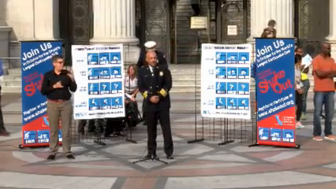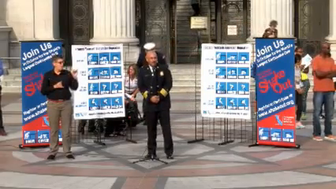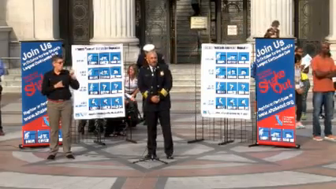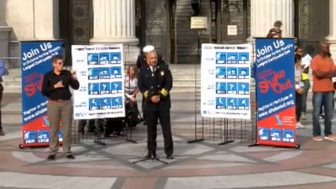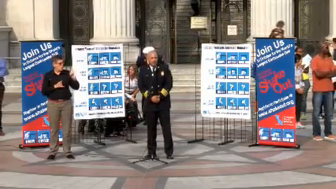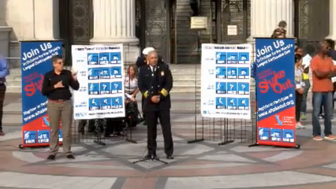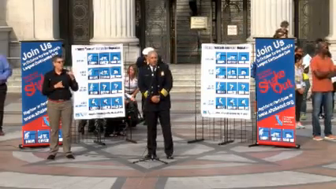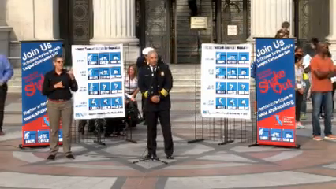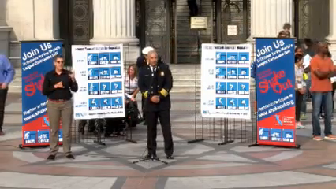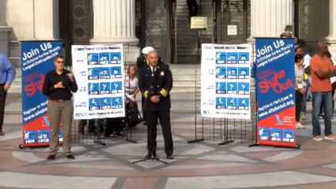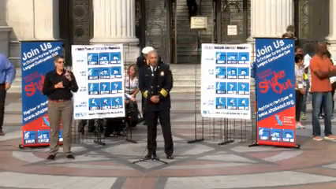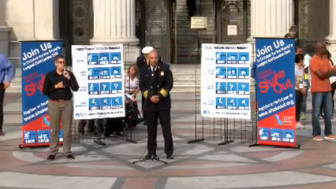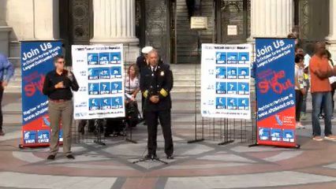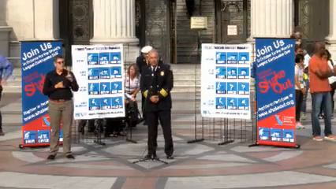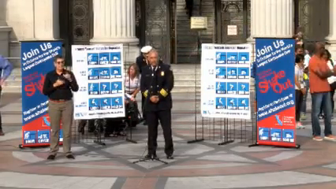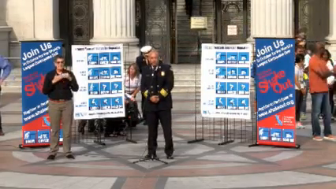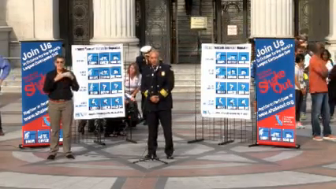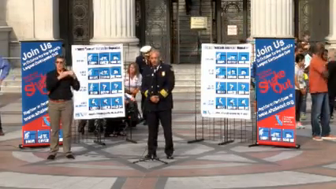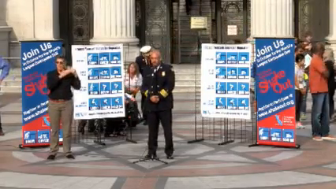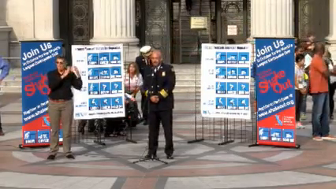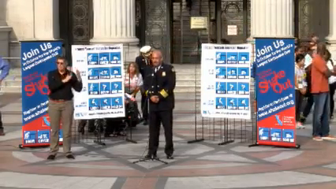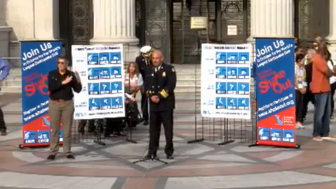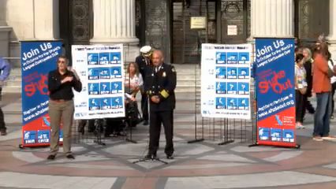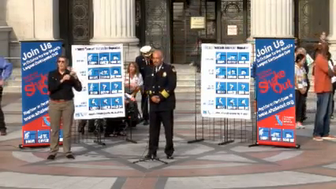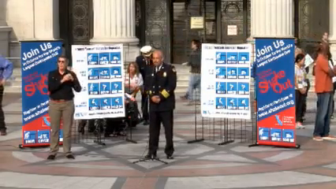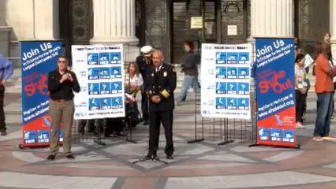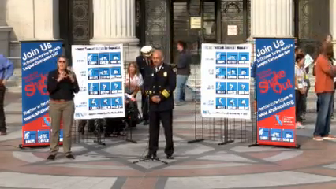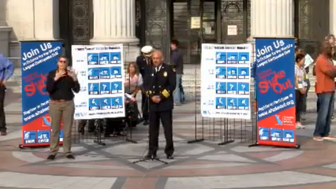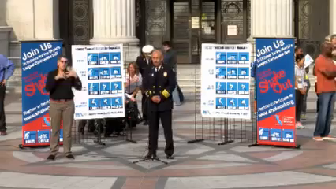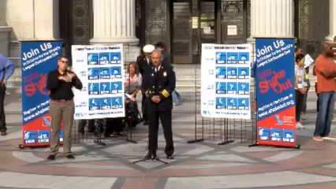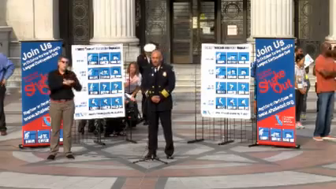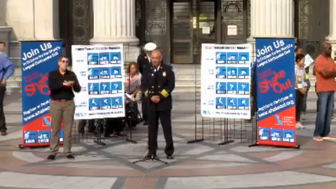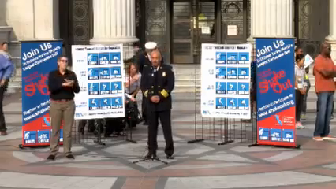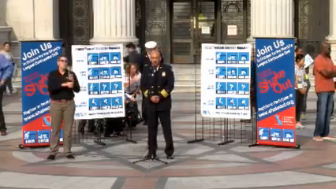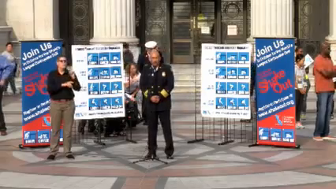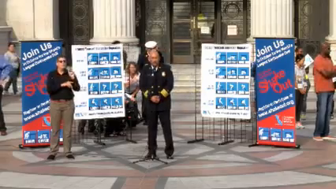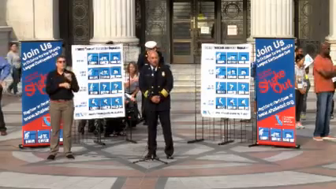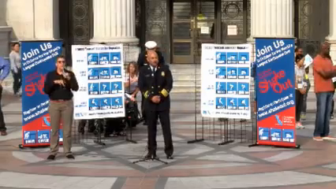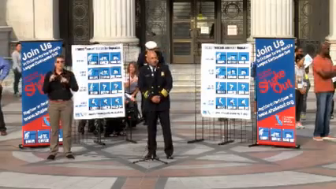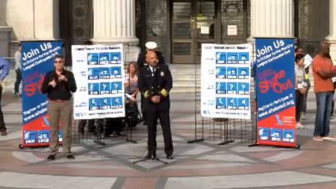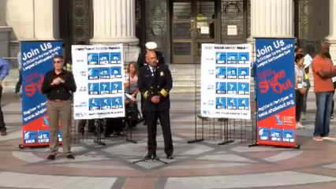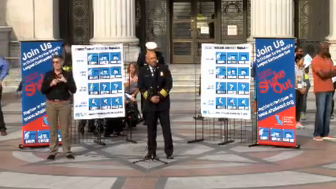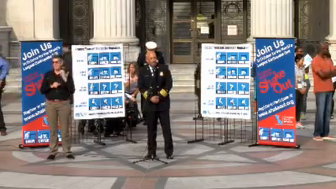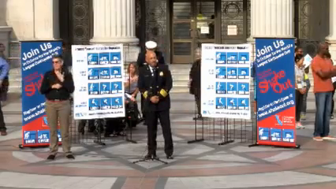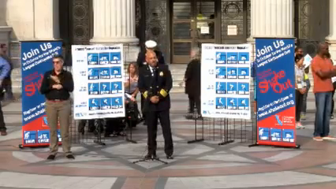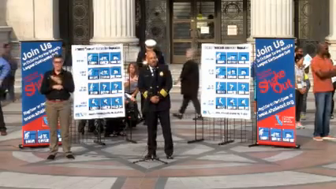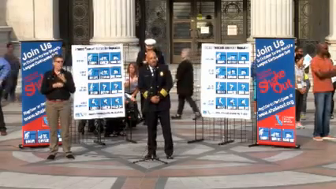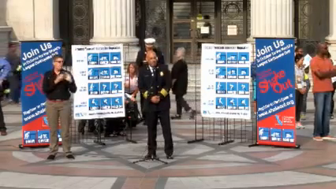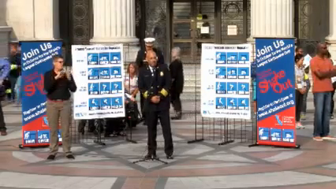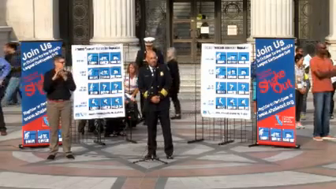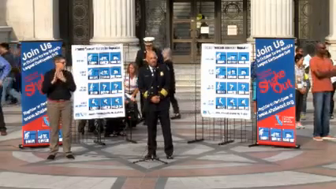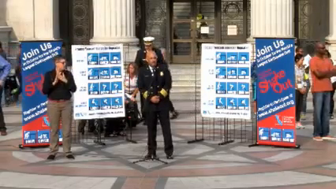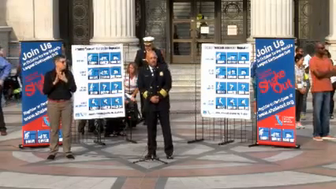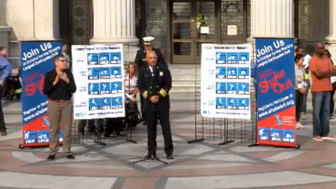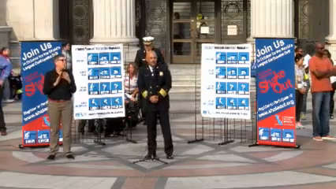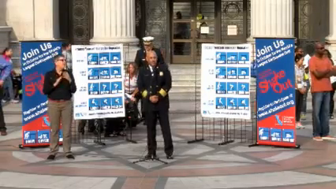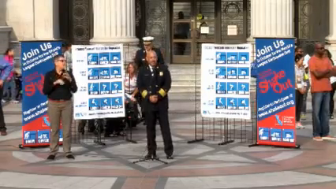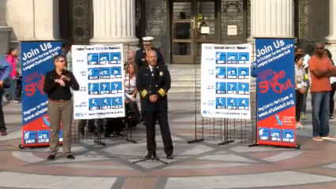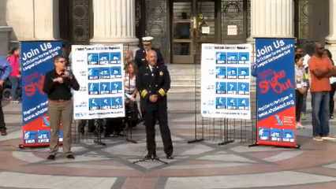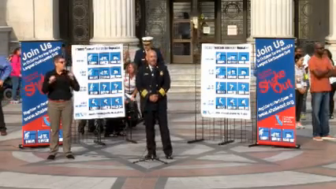of its efforts to incorporate the needs of disabled citizens in our community and our community-wide preparedness efforts.